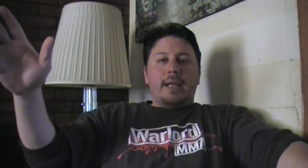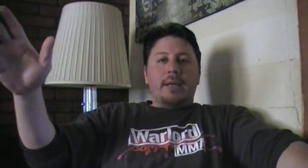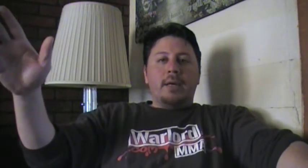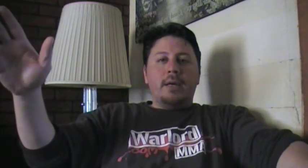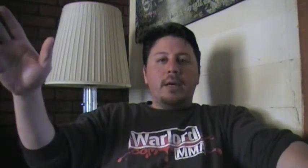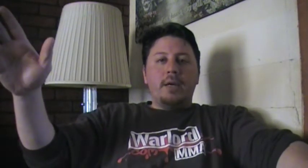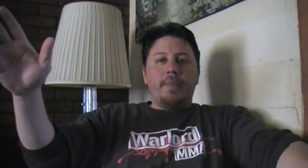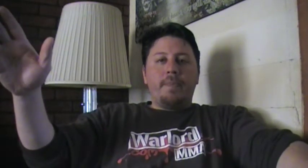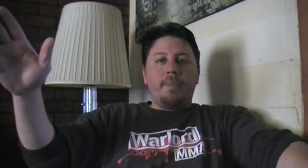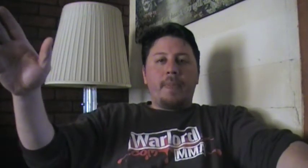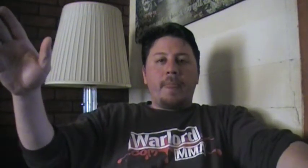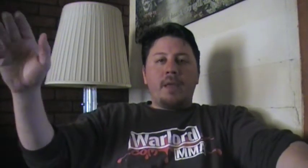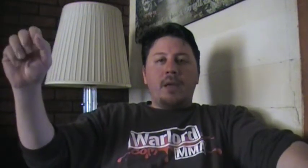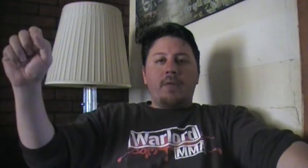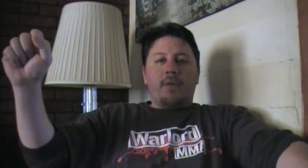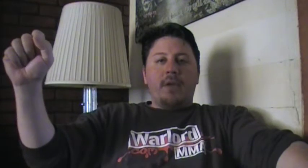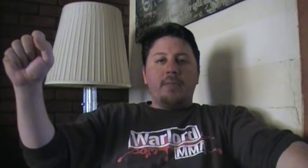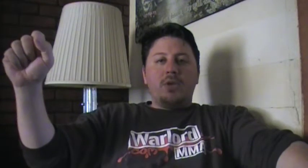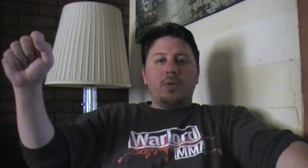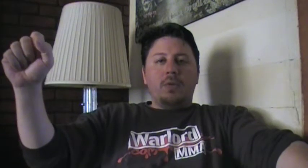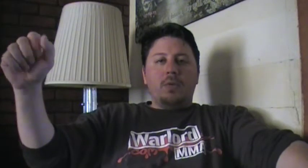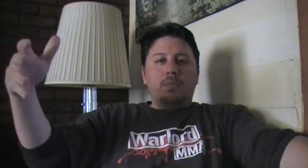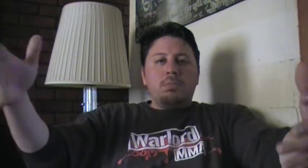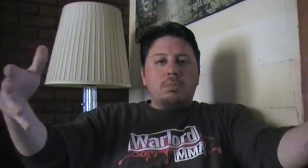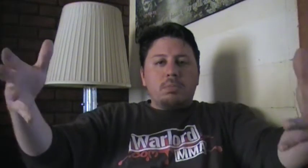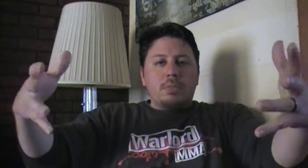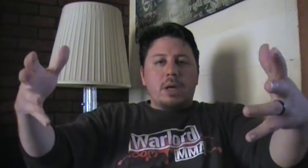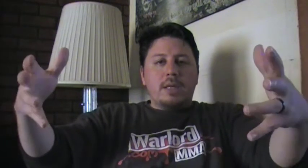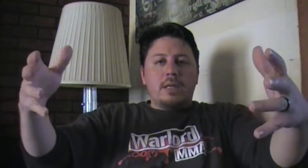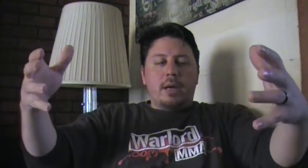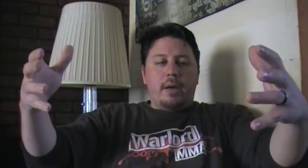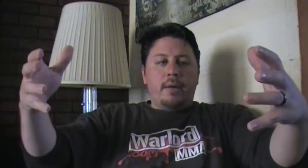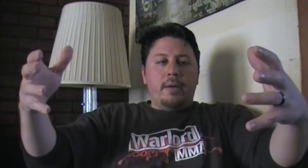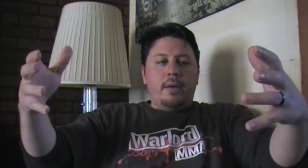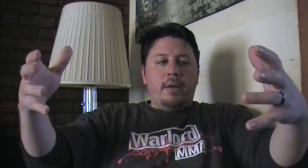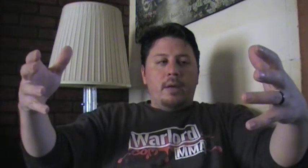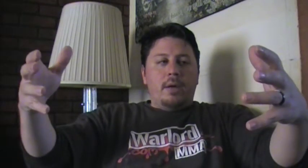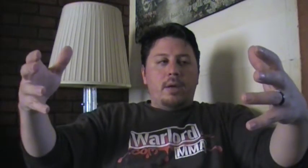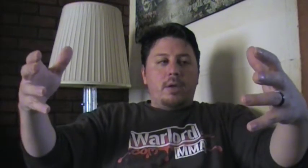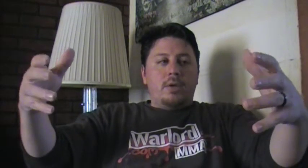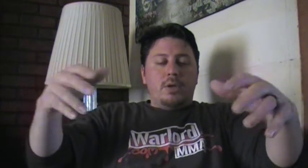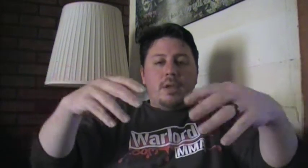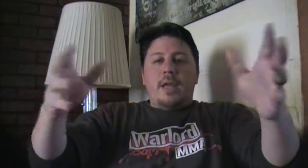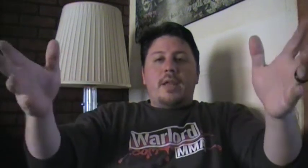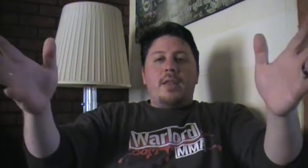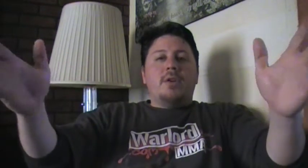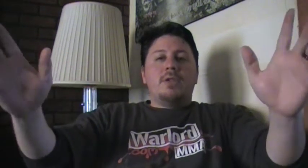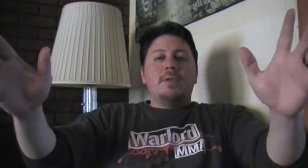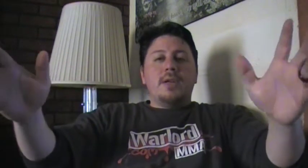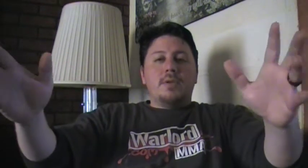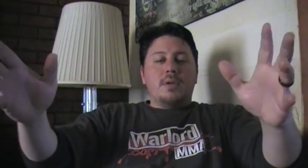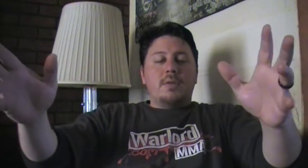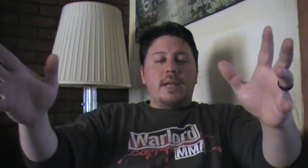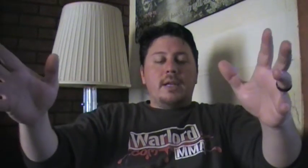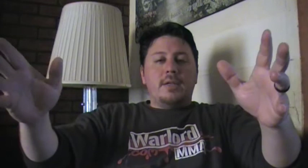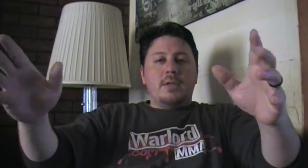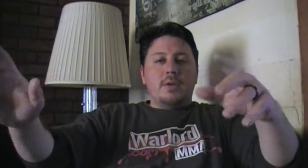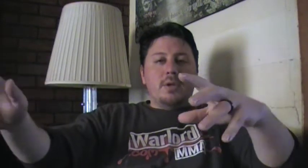to do in